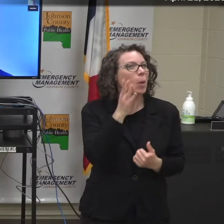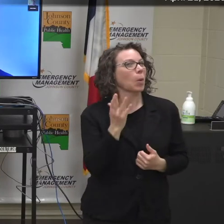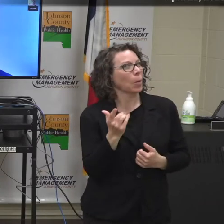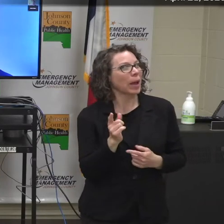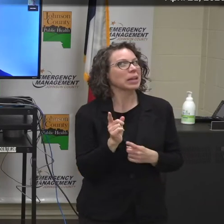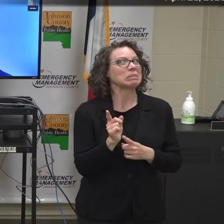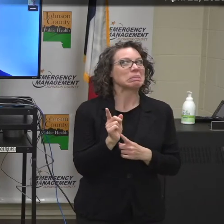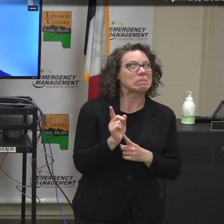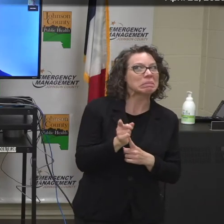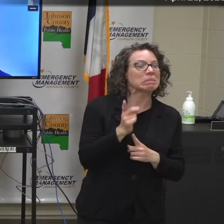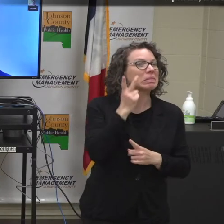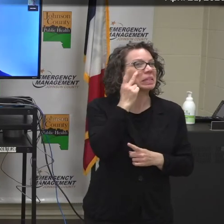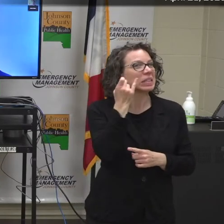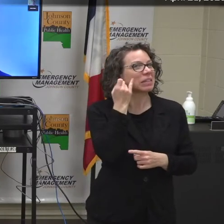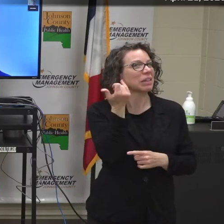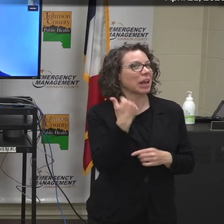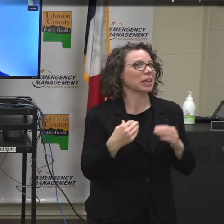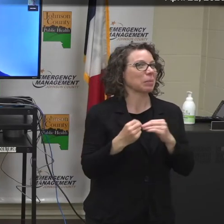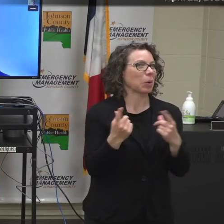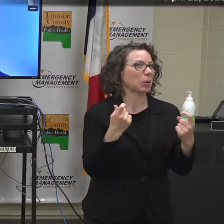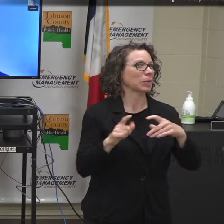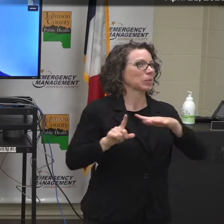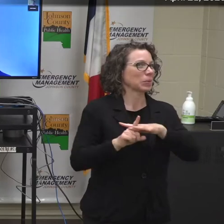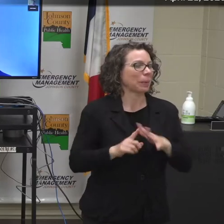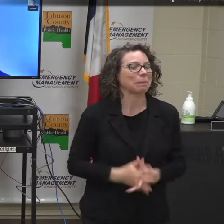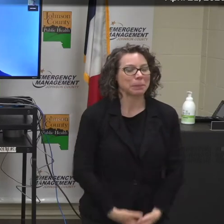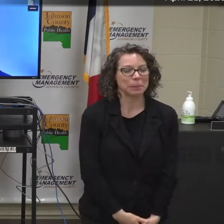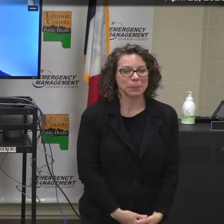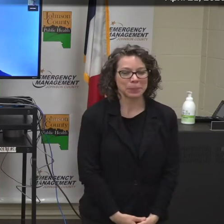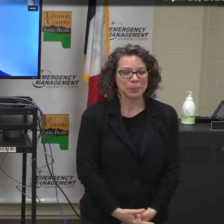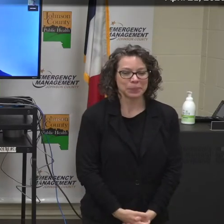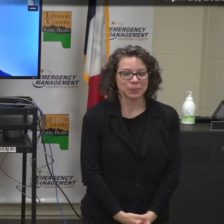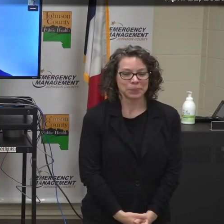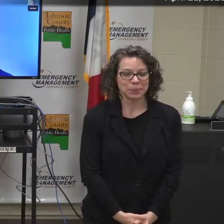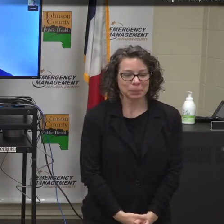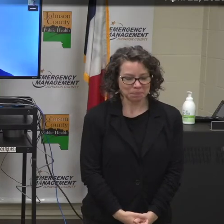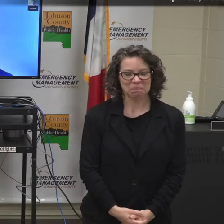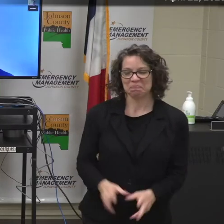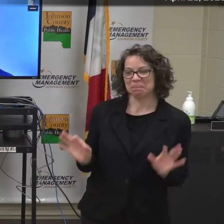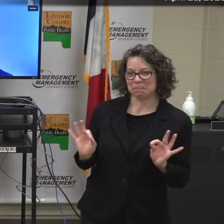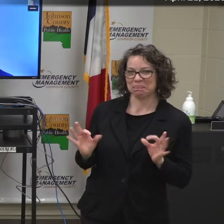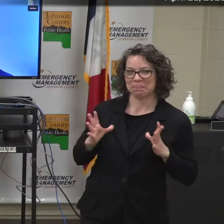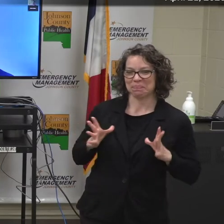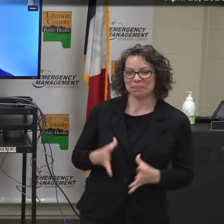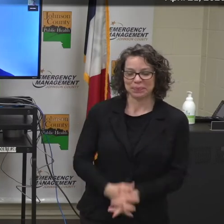a couple of seconds and see if we get any additional questions. Sure. No problem.